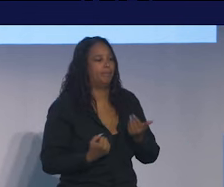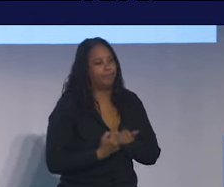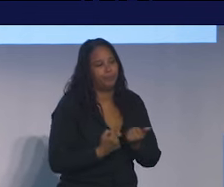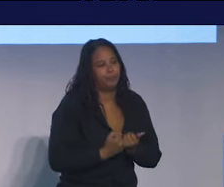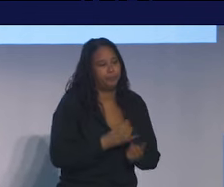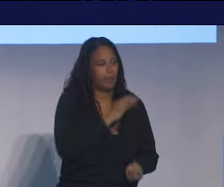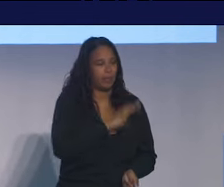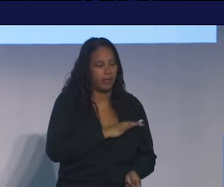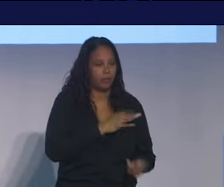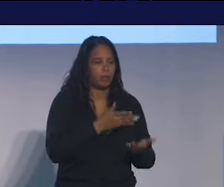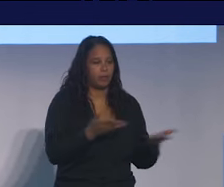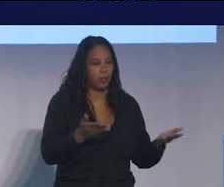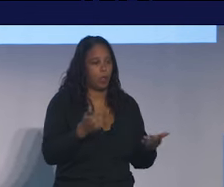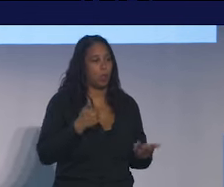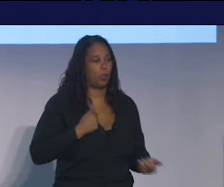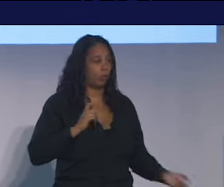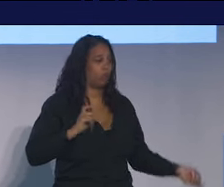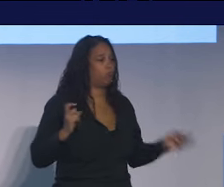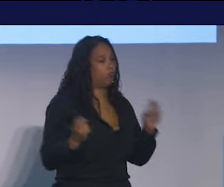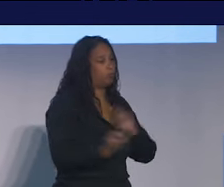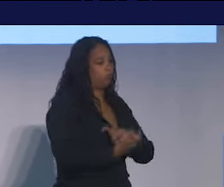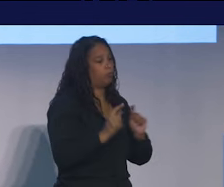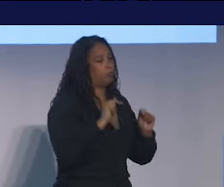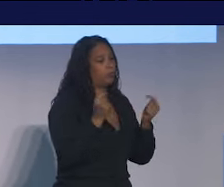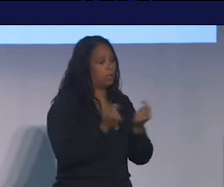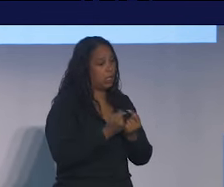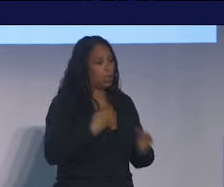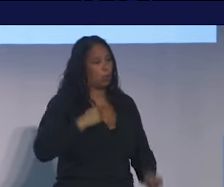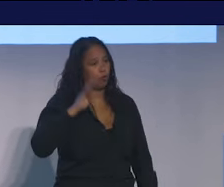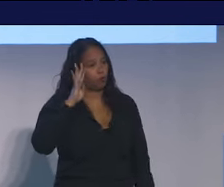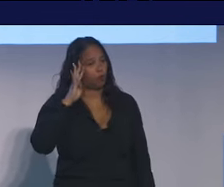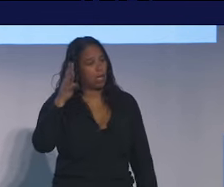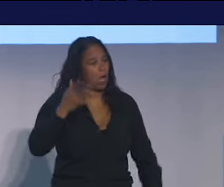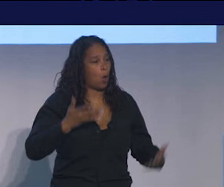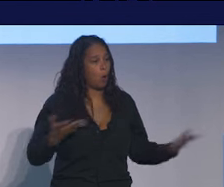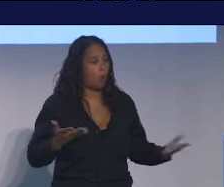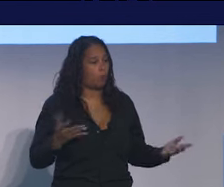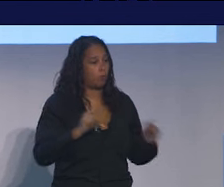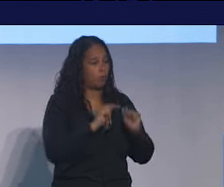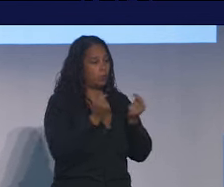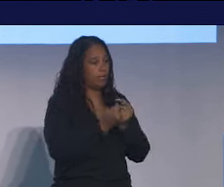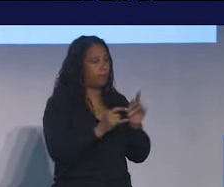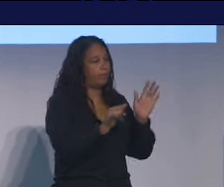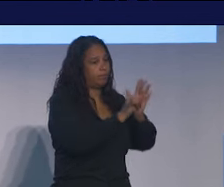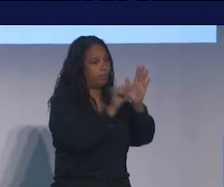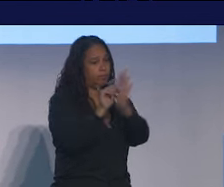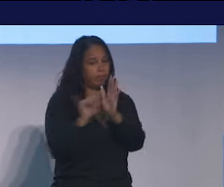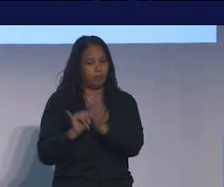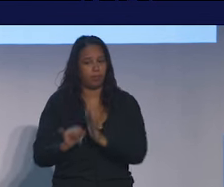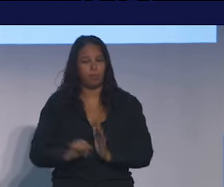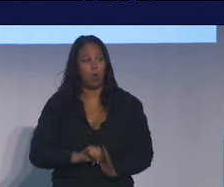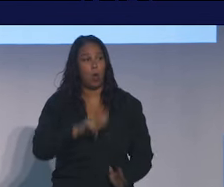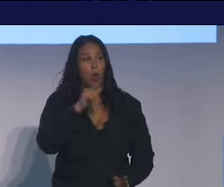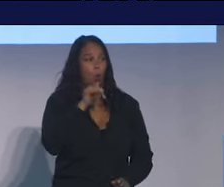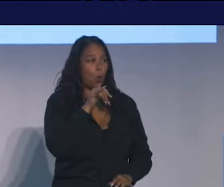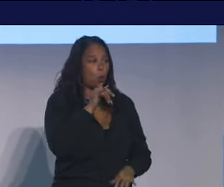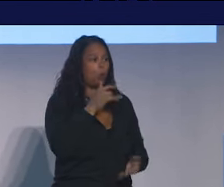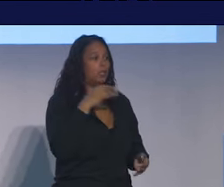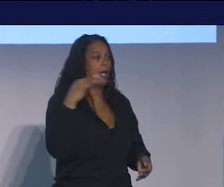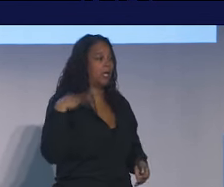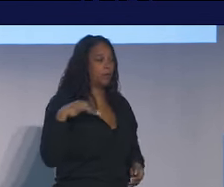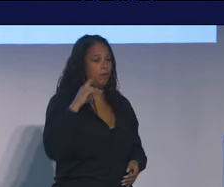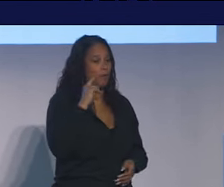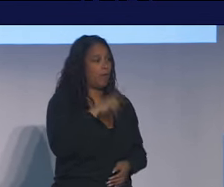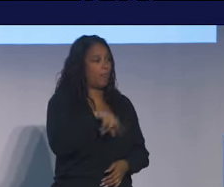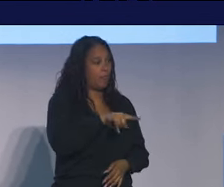We trained up our teams. We created an algorithm to identify people who might be eligible for this treatment. We actually tested